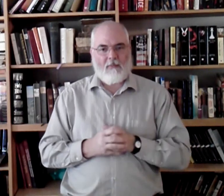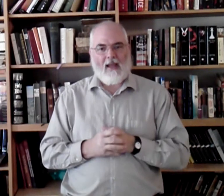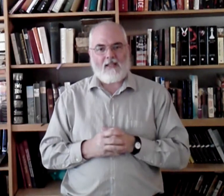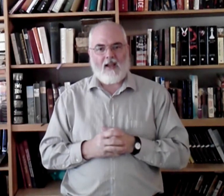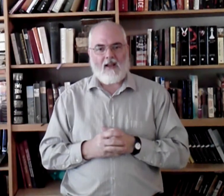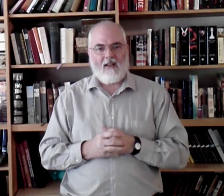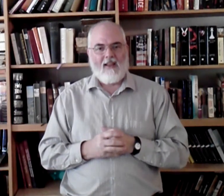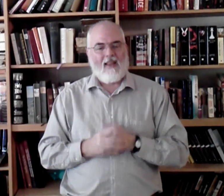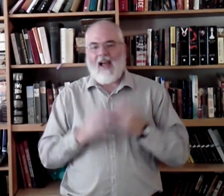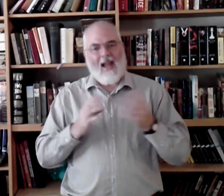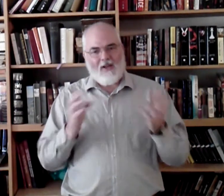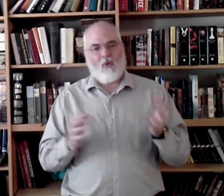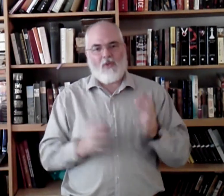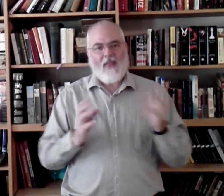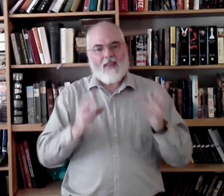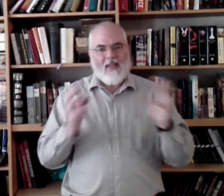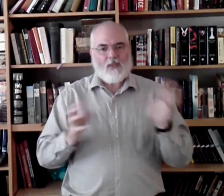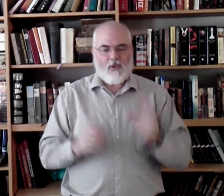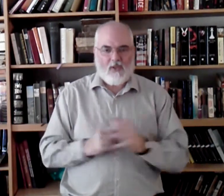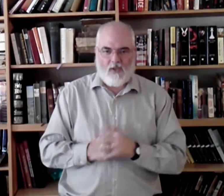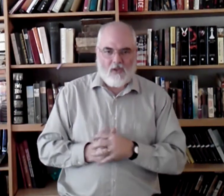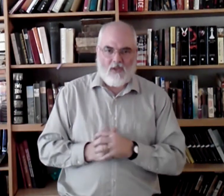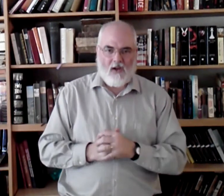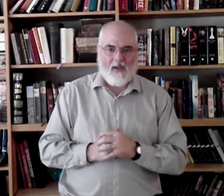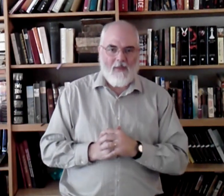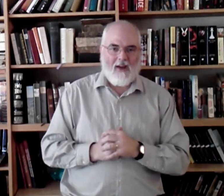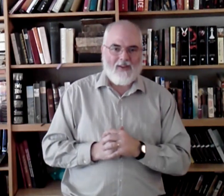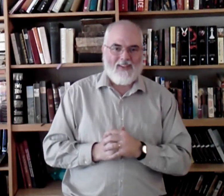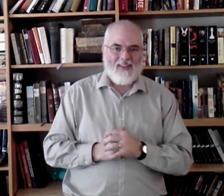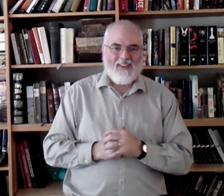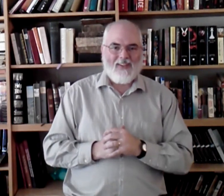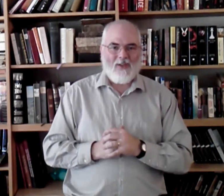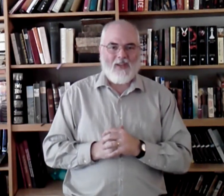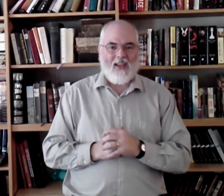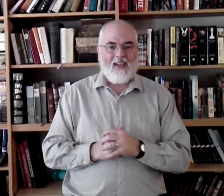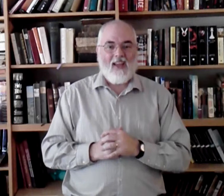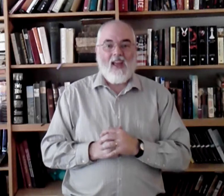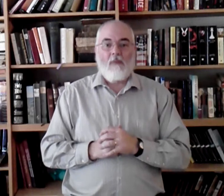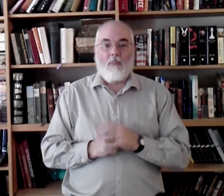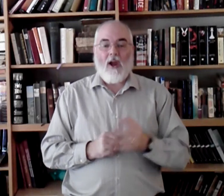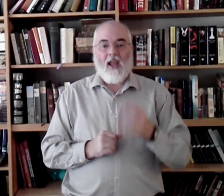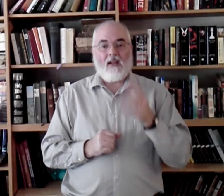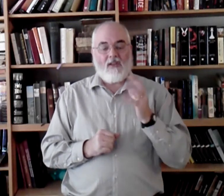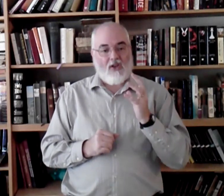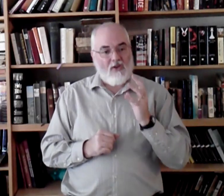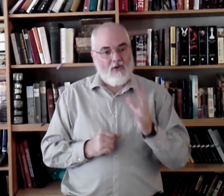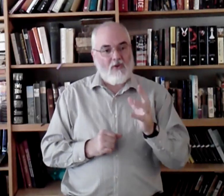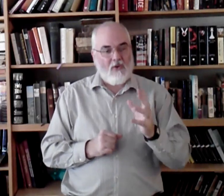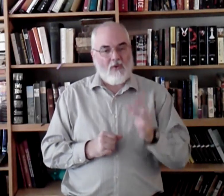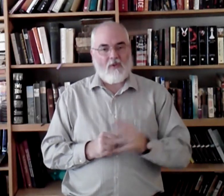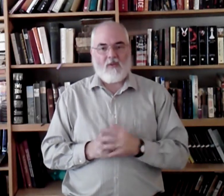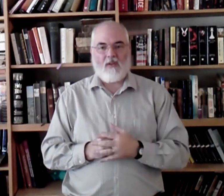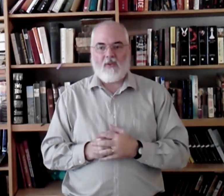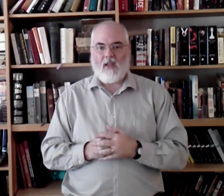backside. I don't think that's what the song's talking about. Okay? Brand new. Okay?